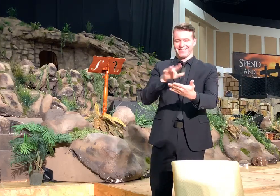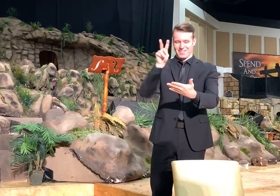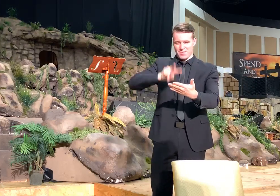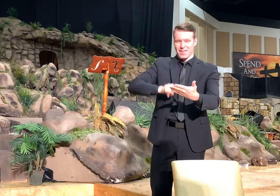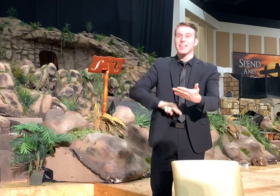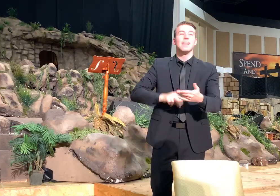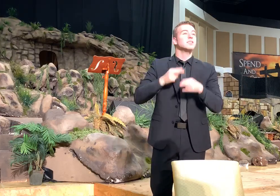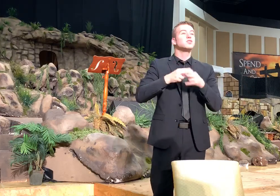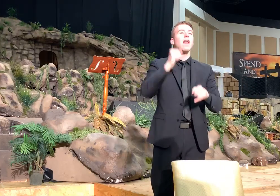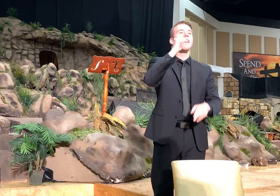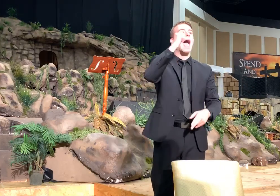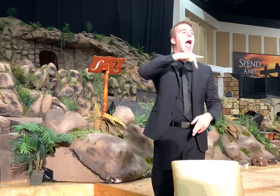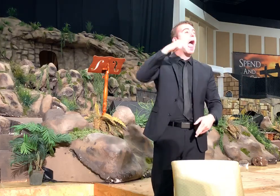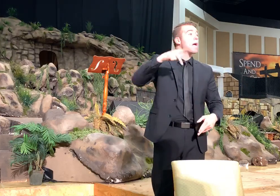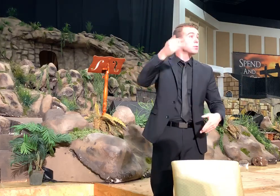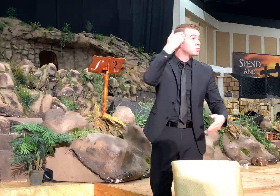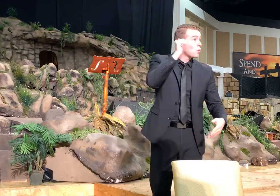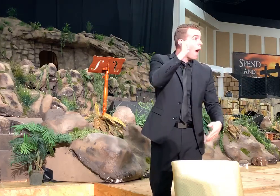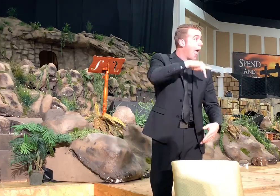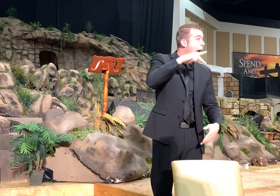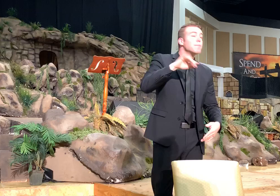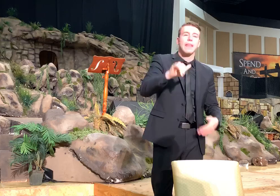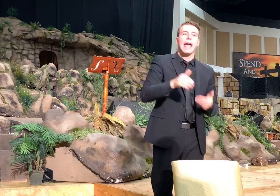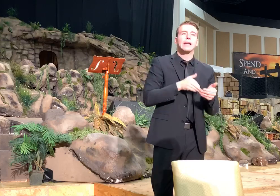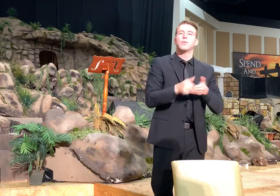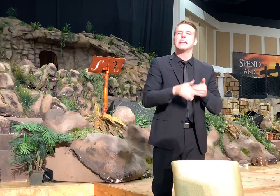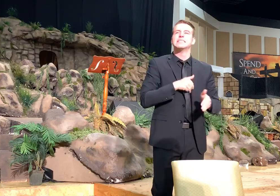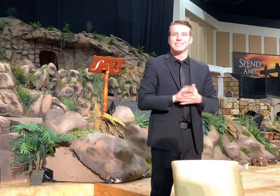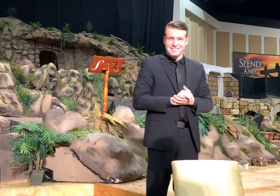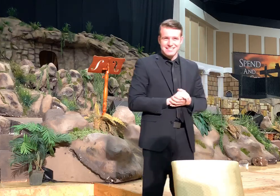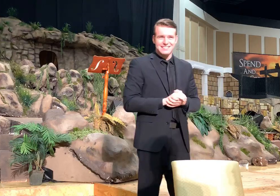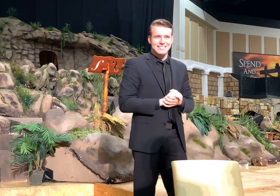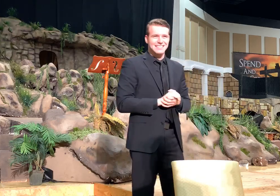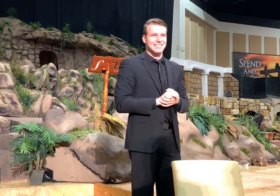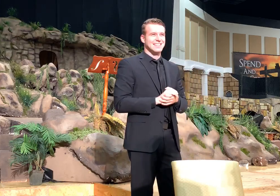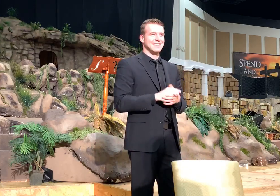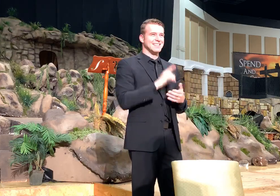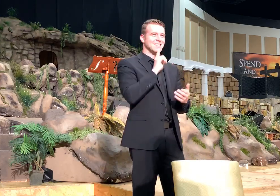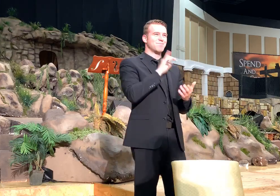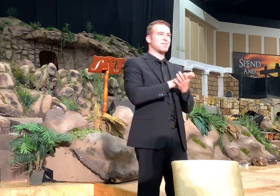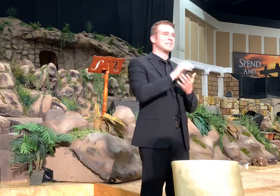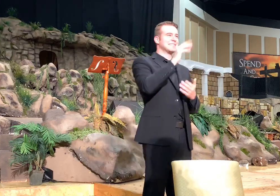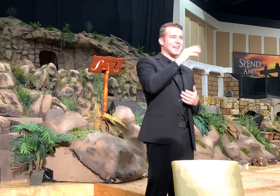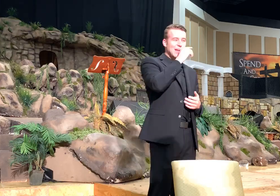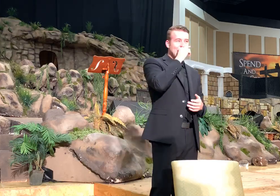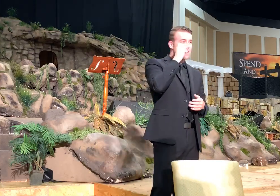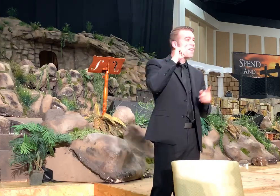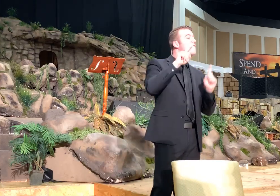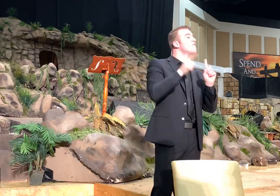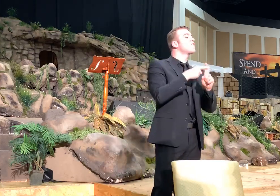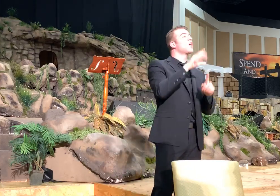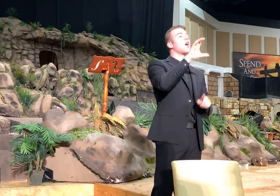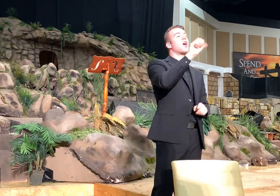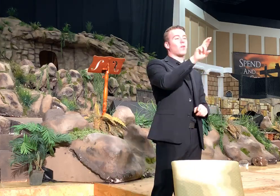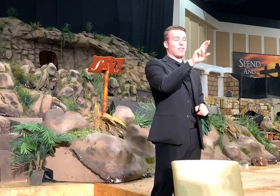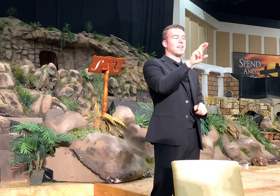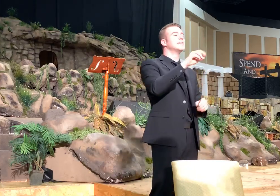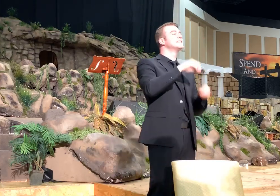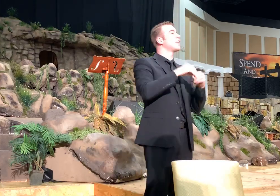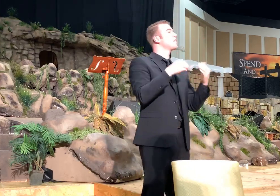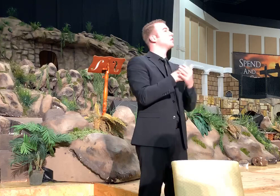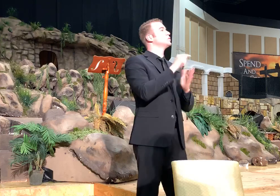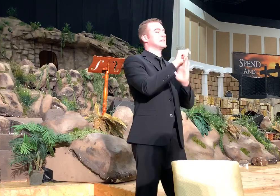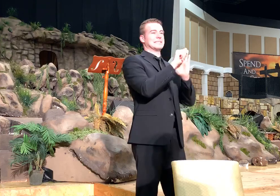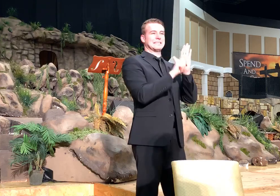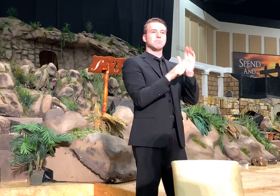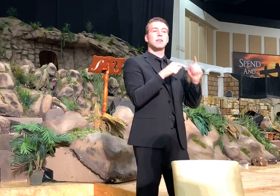It's called an app if you don't know that. But anyway, praise God. First Corinthians. It's in the New Testament.